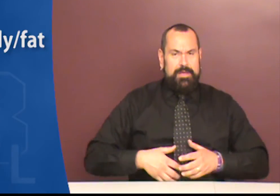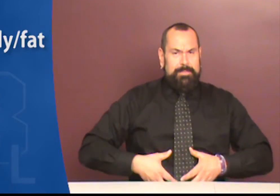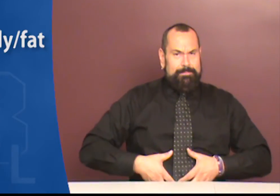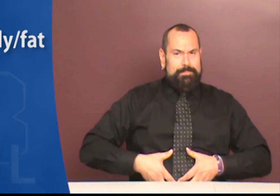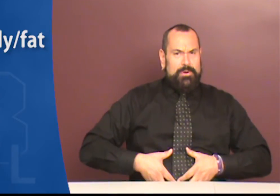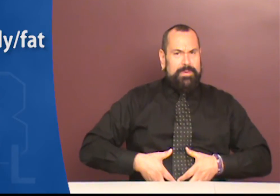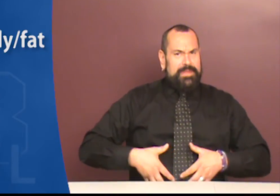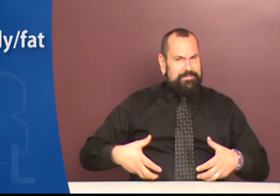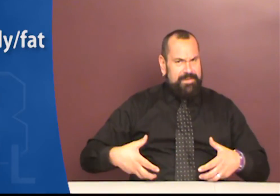Beer belly. Fat.